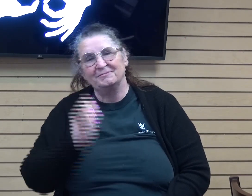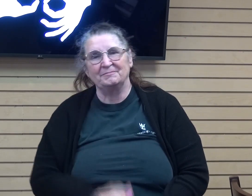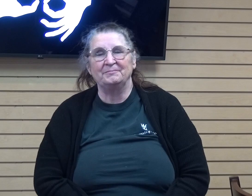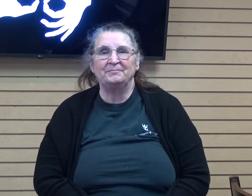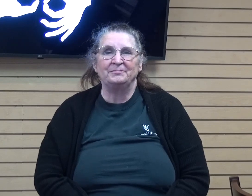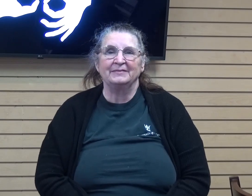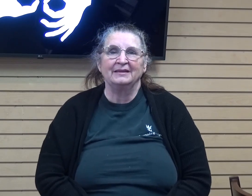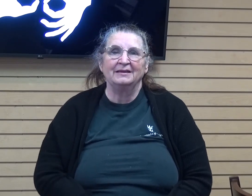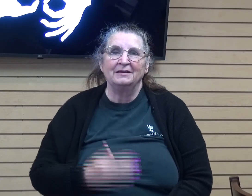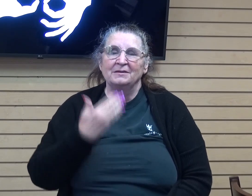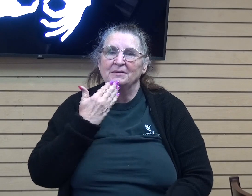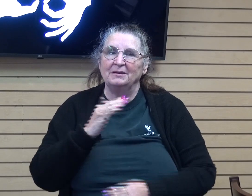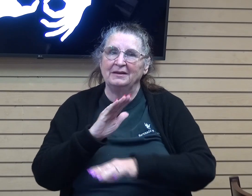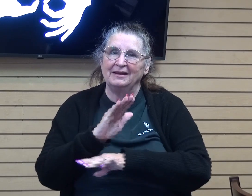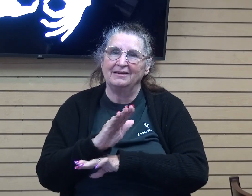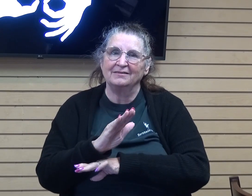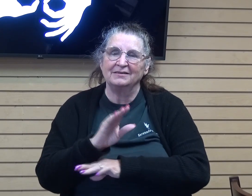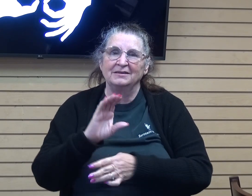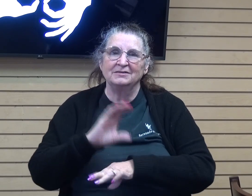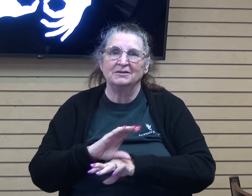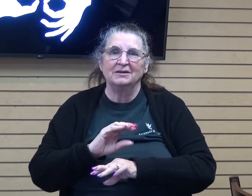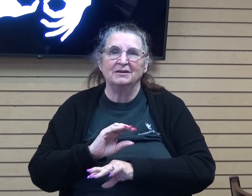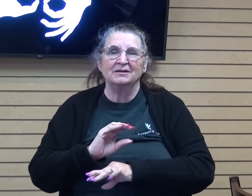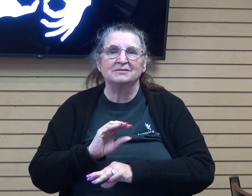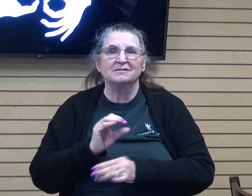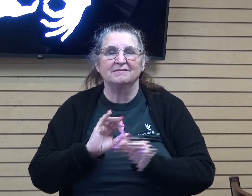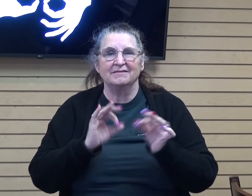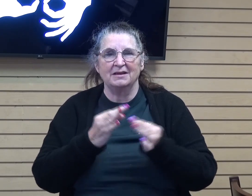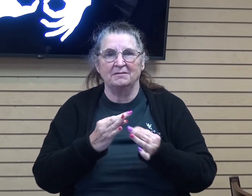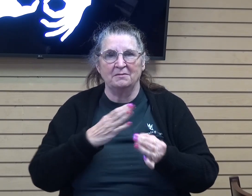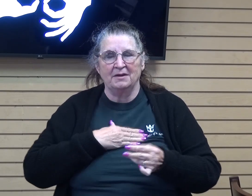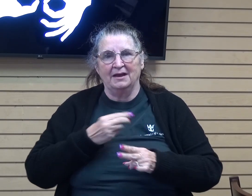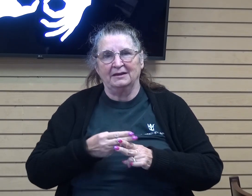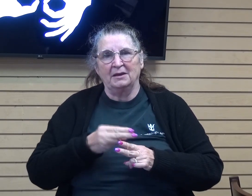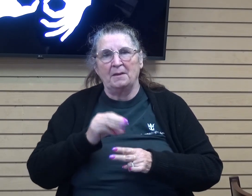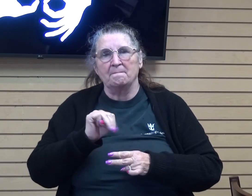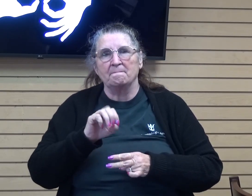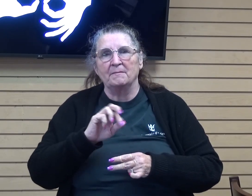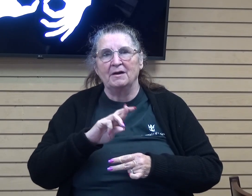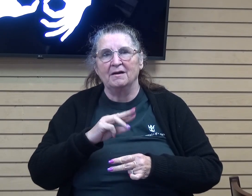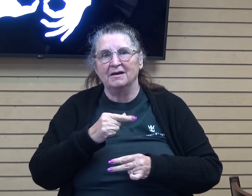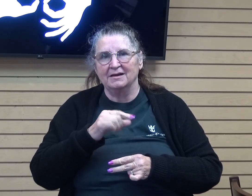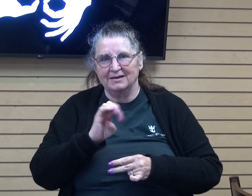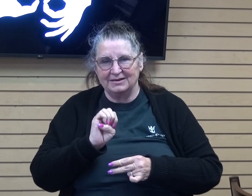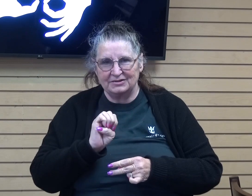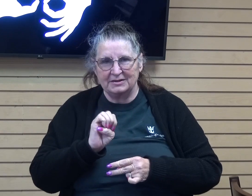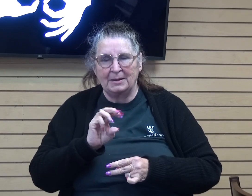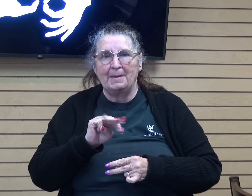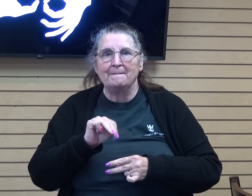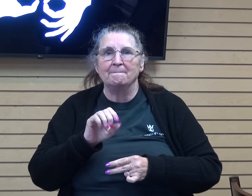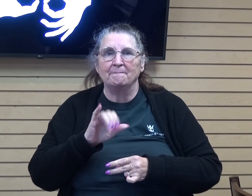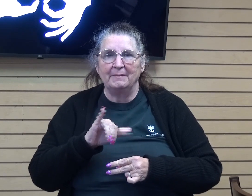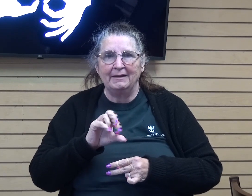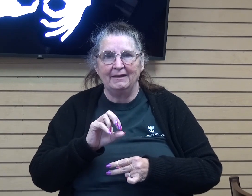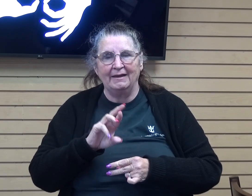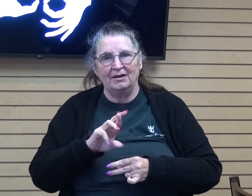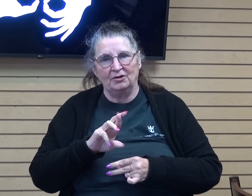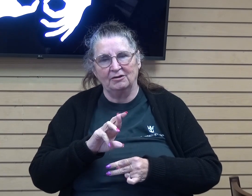Good afternoon church family this is Margie Mayer and I do say good afternoon because it is afternoon for me but good morning if it is when you're